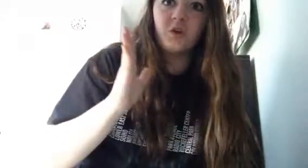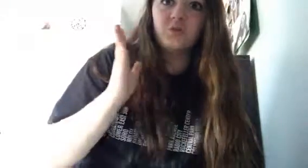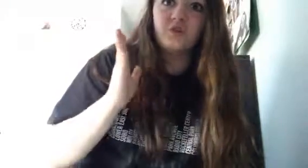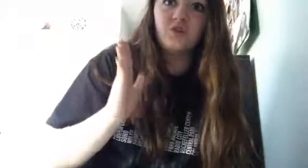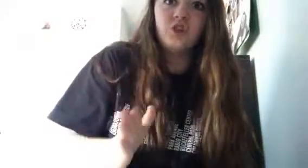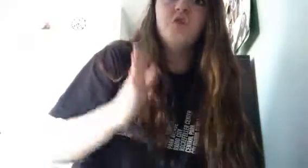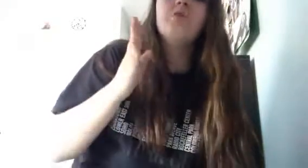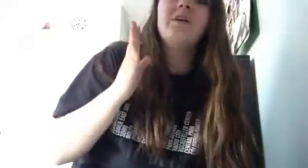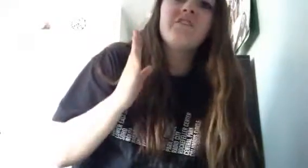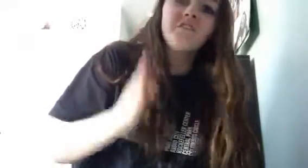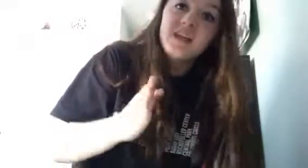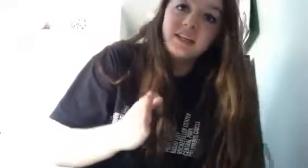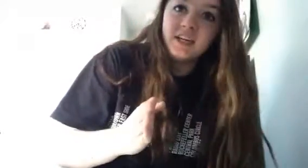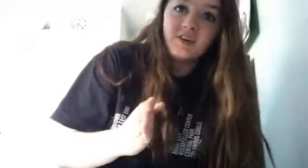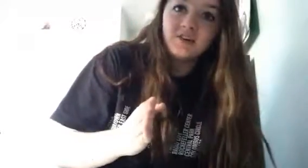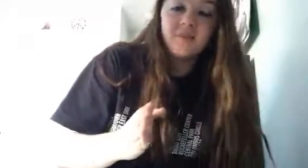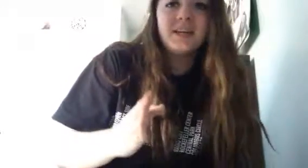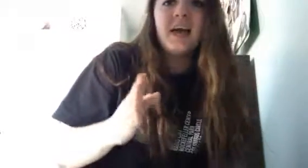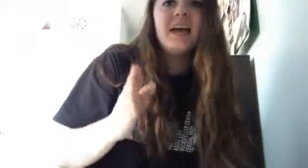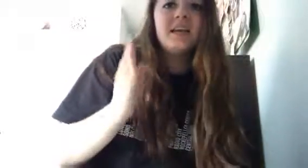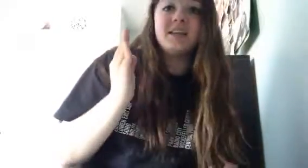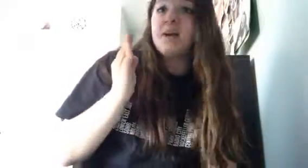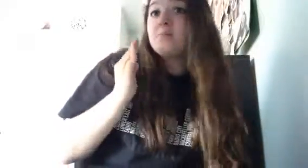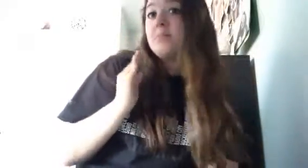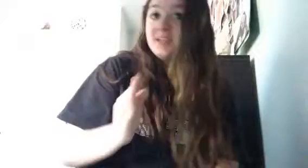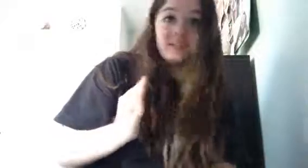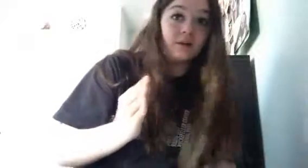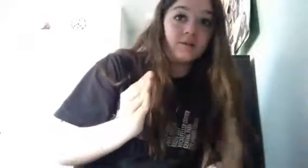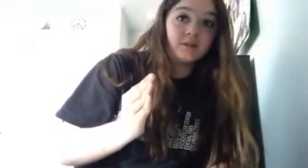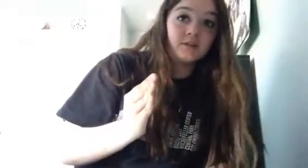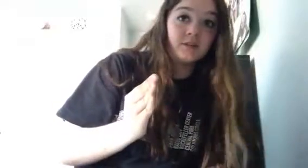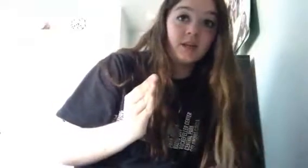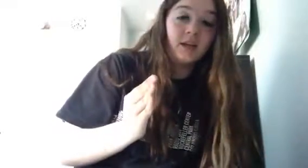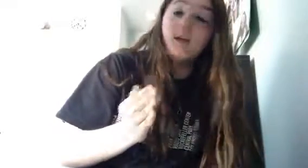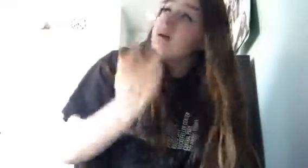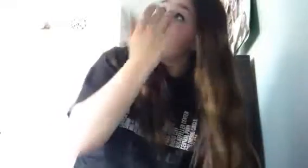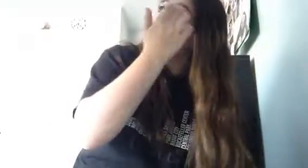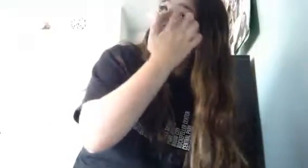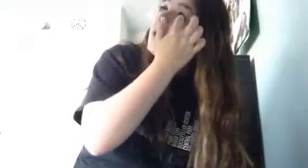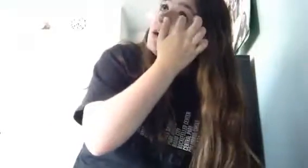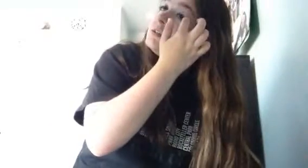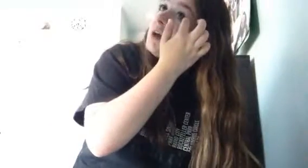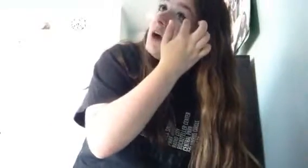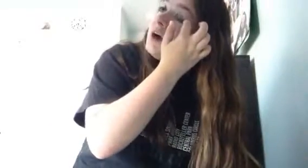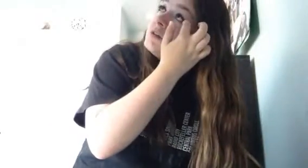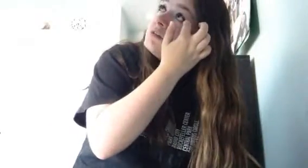those two freaking teenagers i'm like yeah piss them off or something because i was going